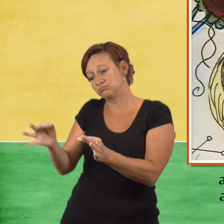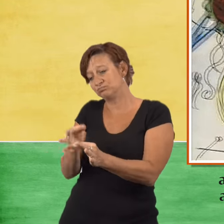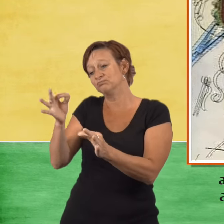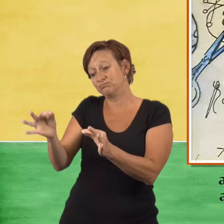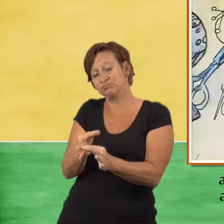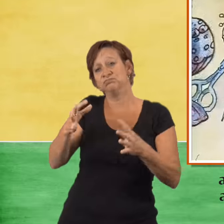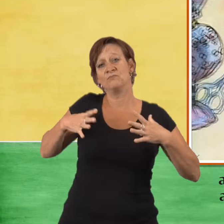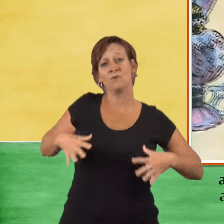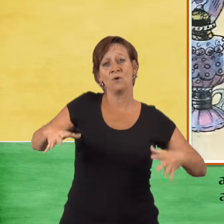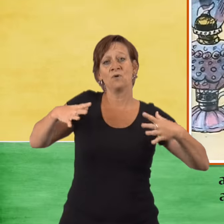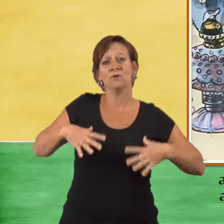clothes.